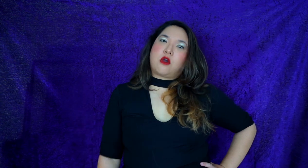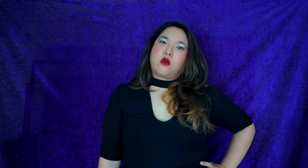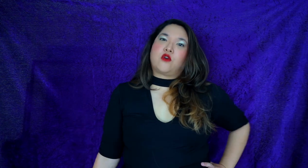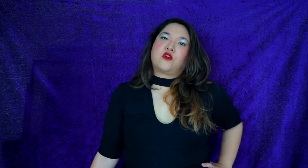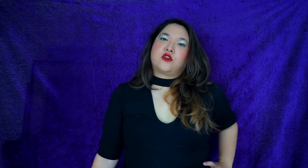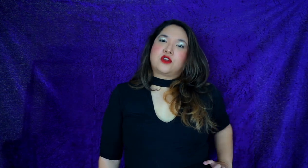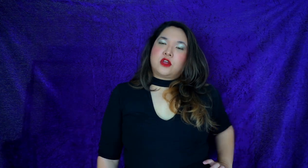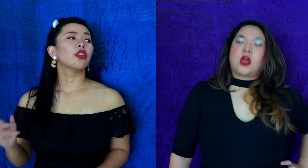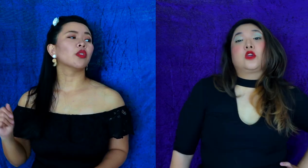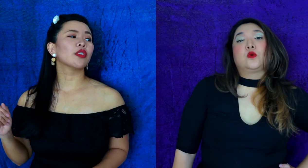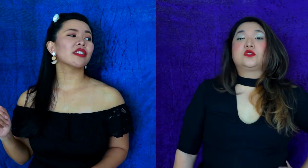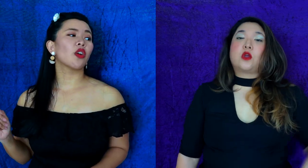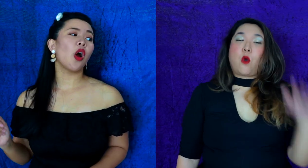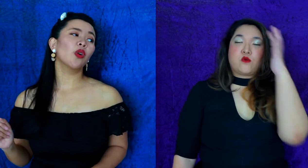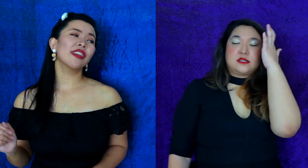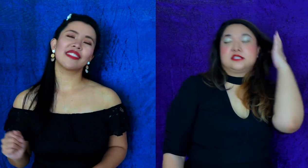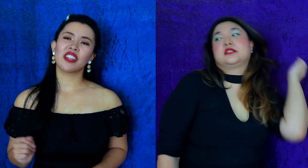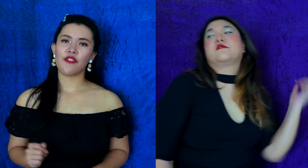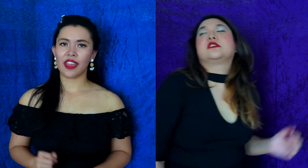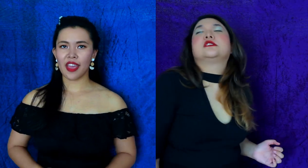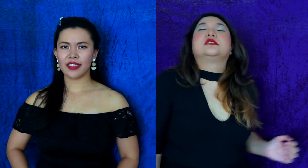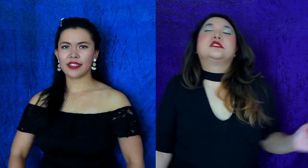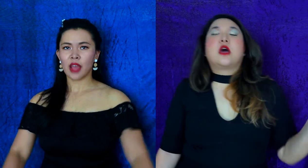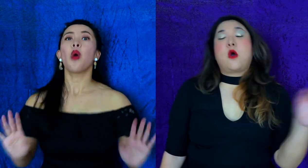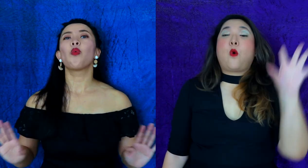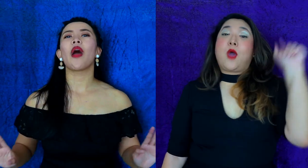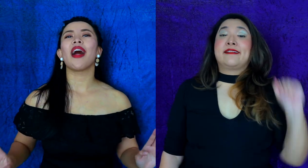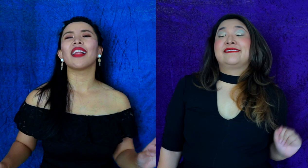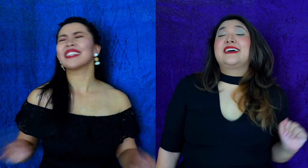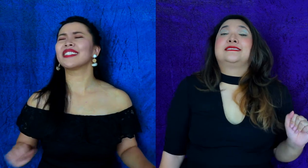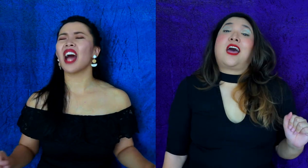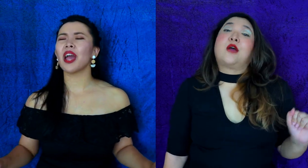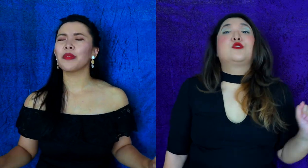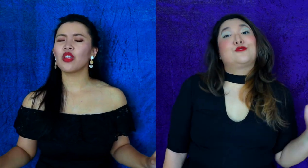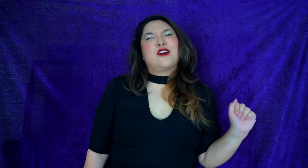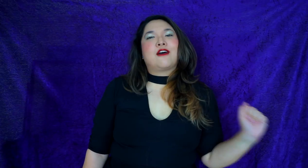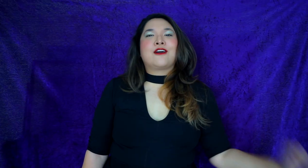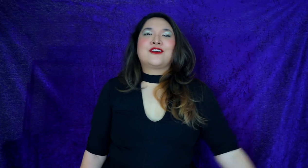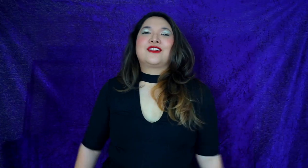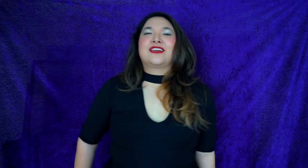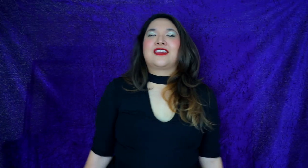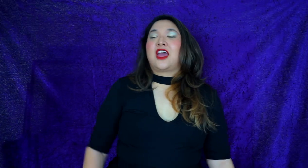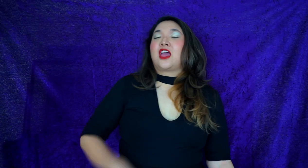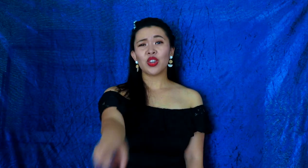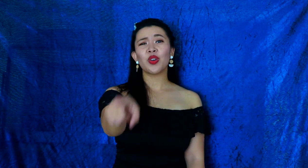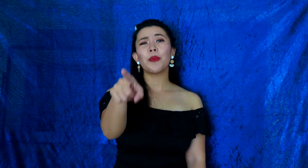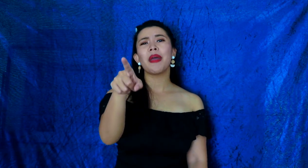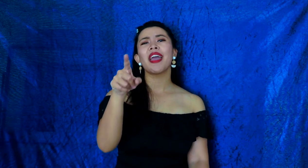earned You don't see your own insignificance Well, it's time to learn You may